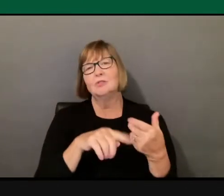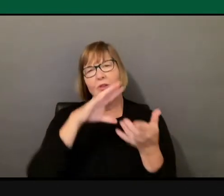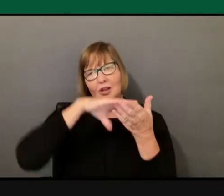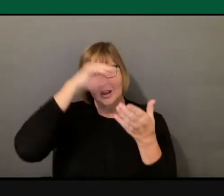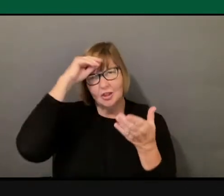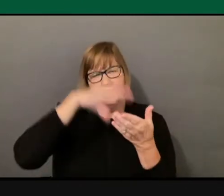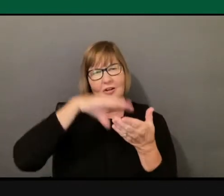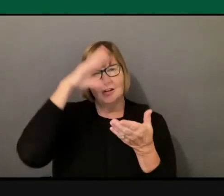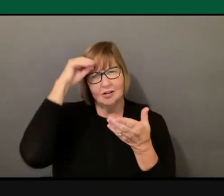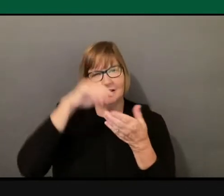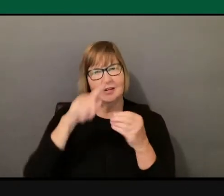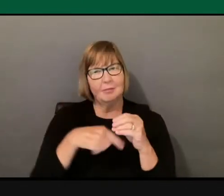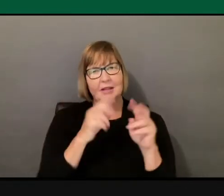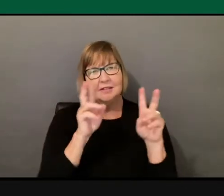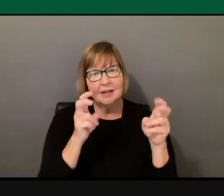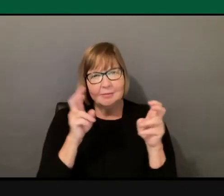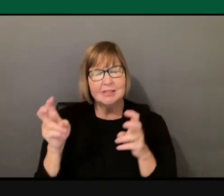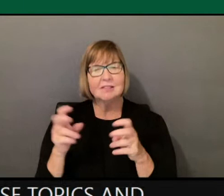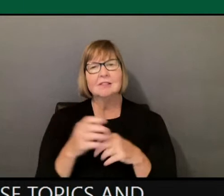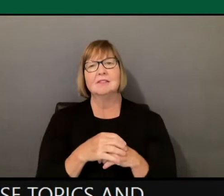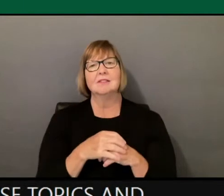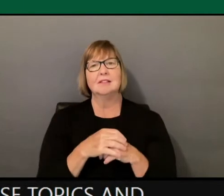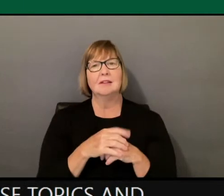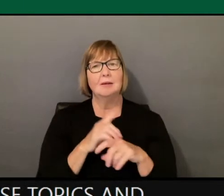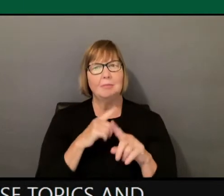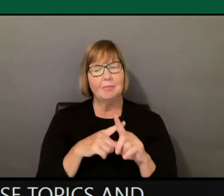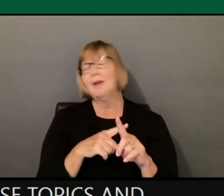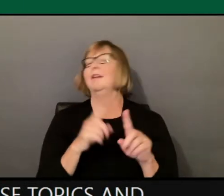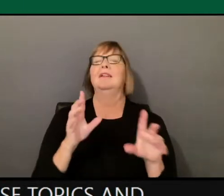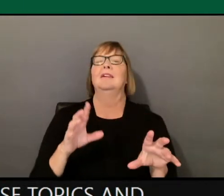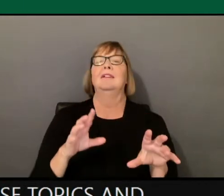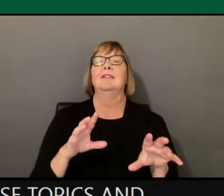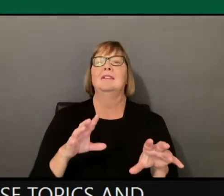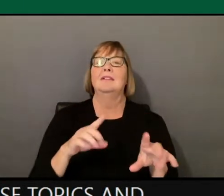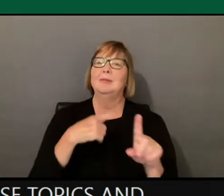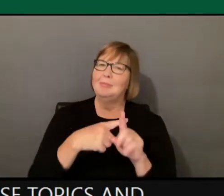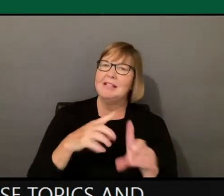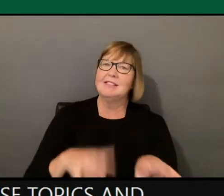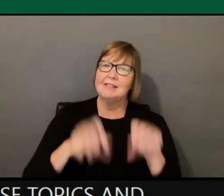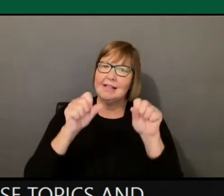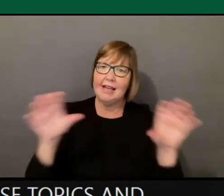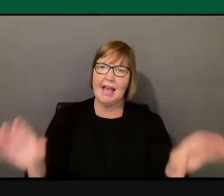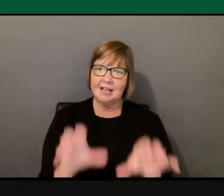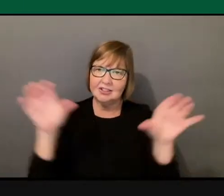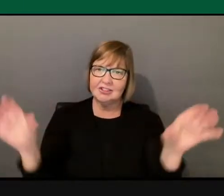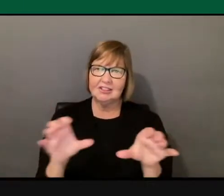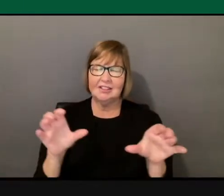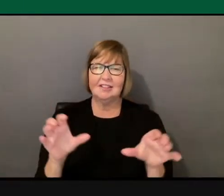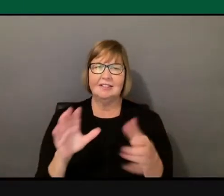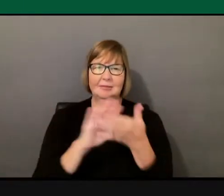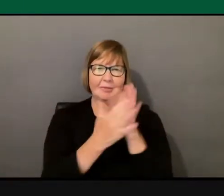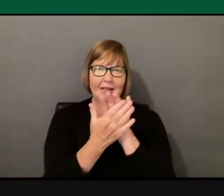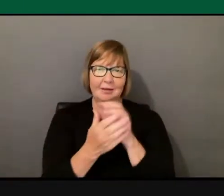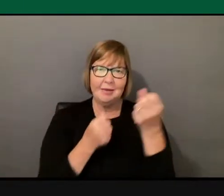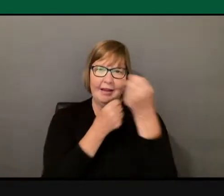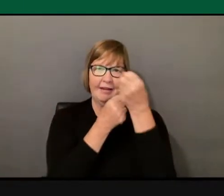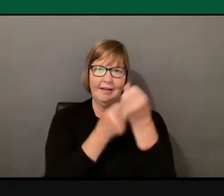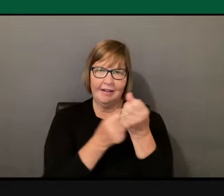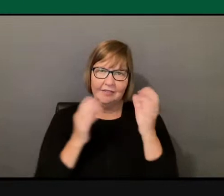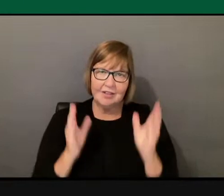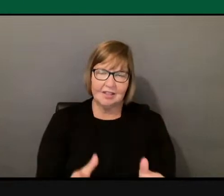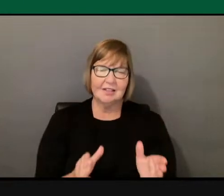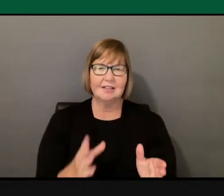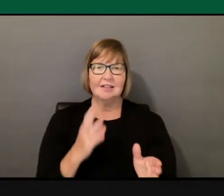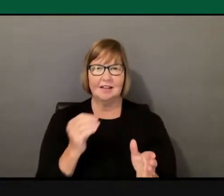issues, but to have action, to be an advocate, and to be a good citizen of our communities.